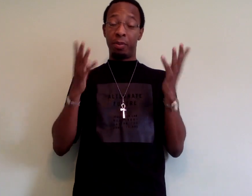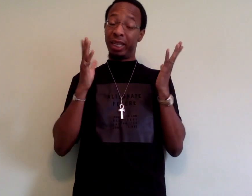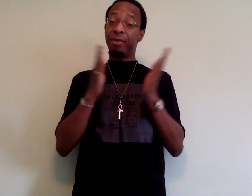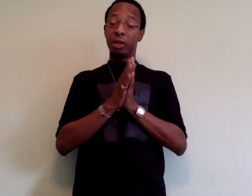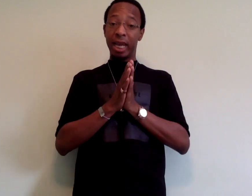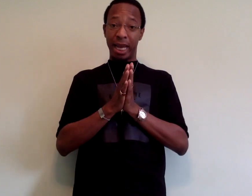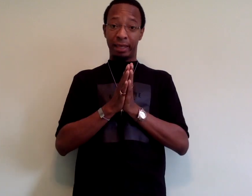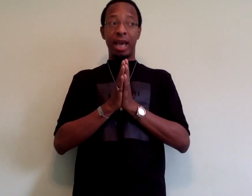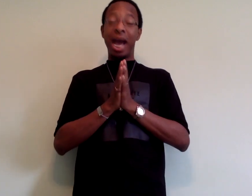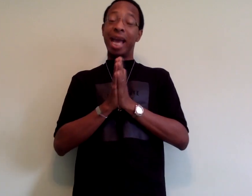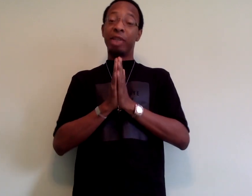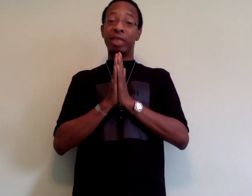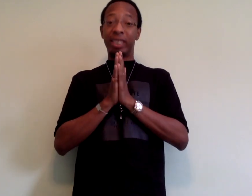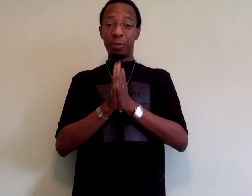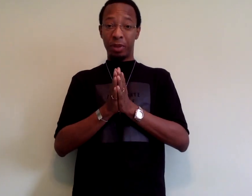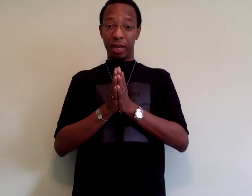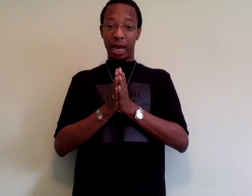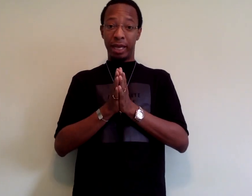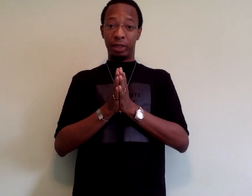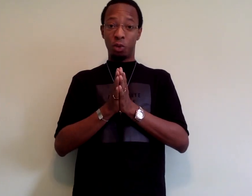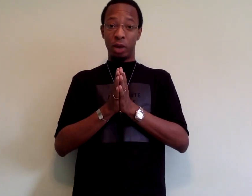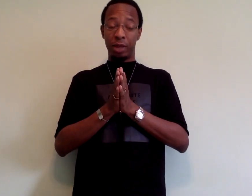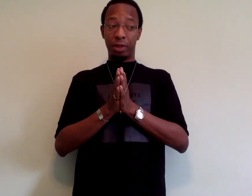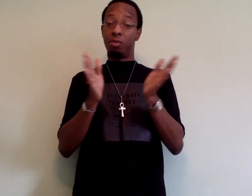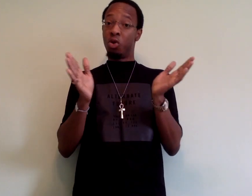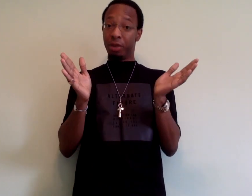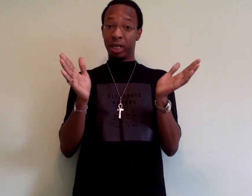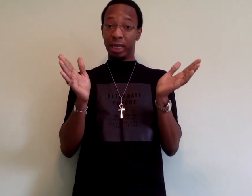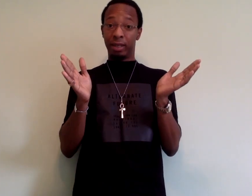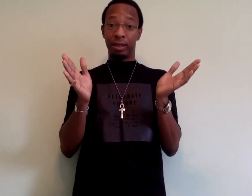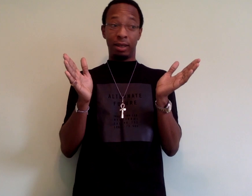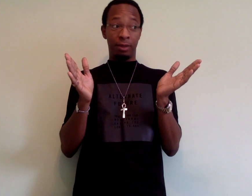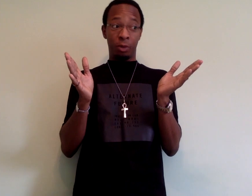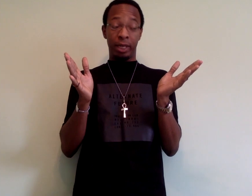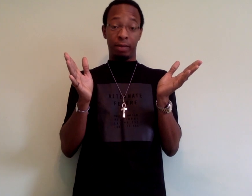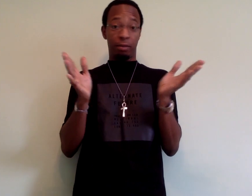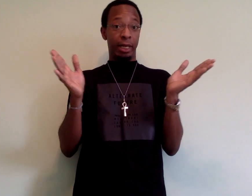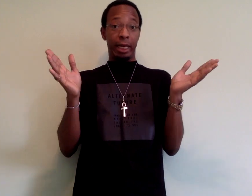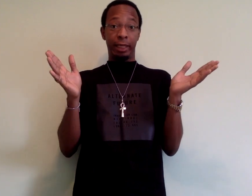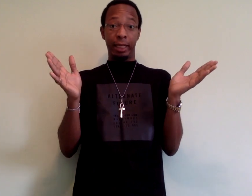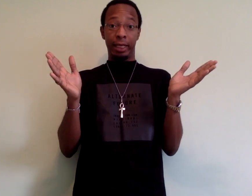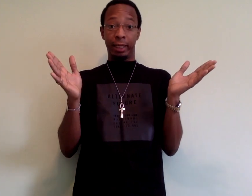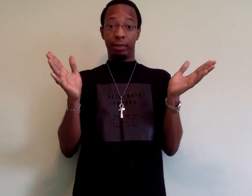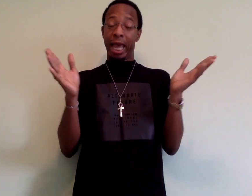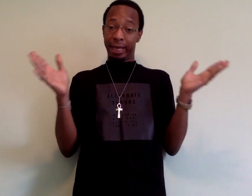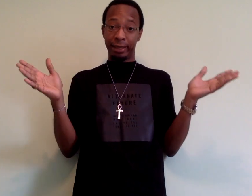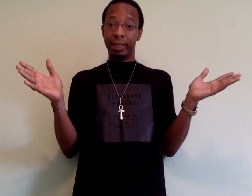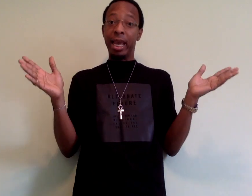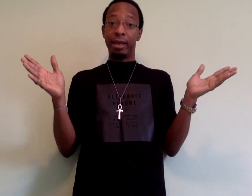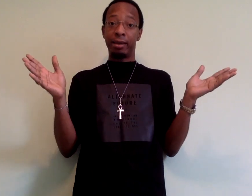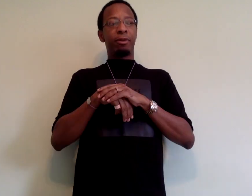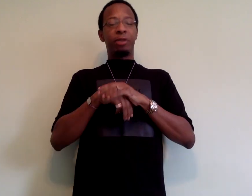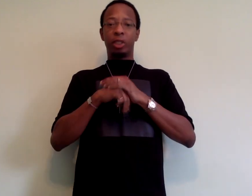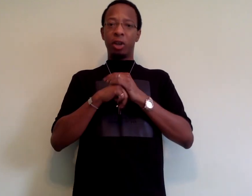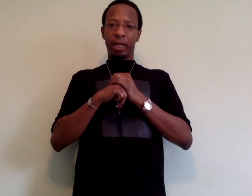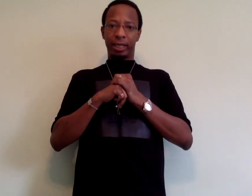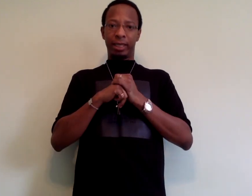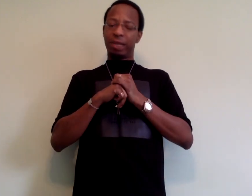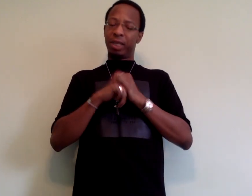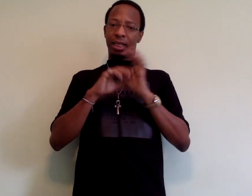Believe it or not, I actually sympathize with more than a little of what Dr. Johnson has to say. For starters, let me just